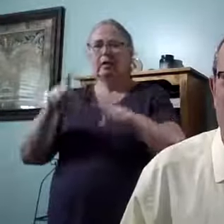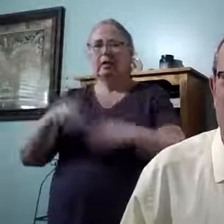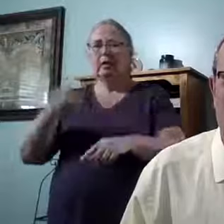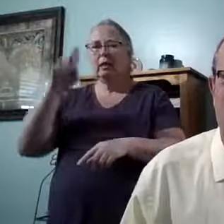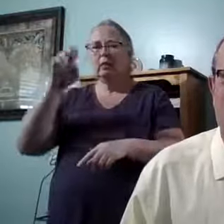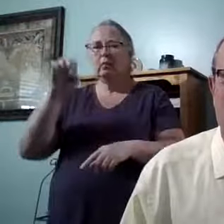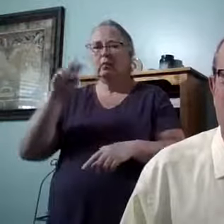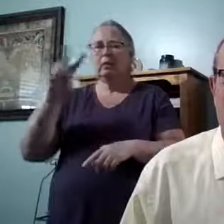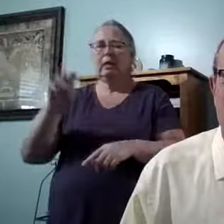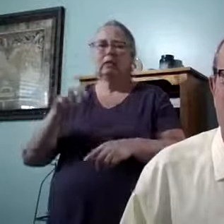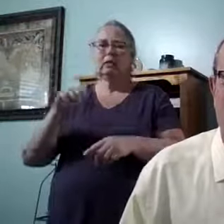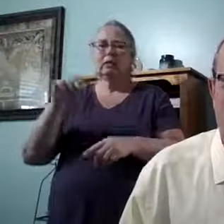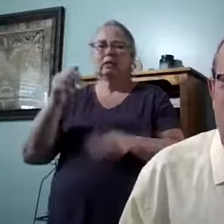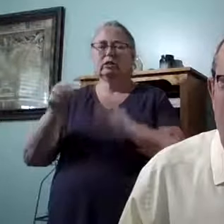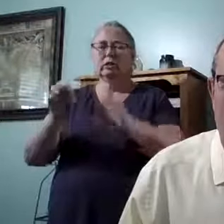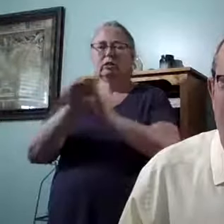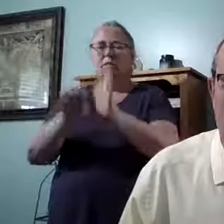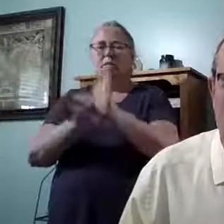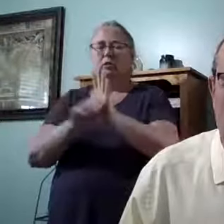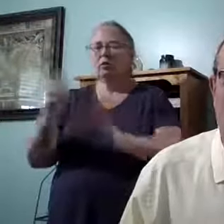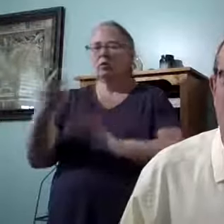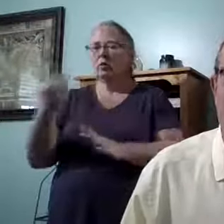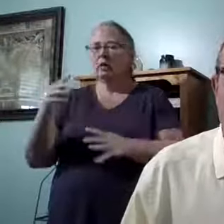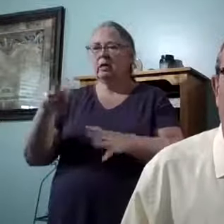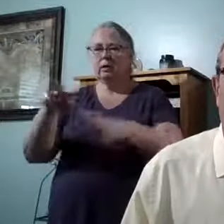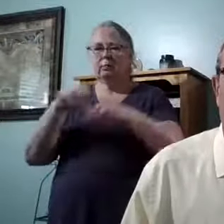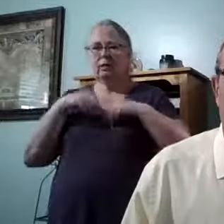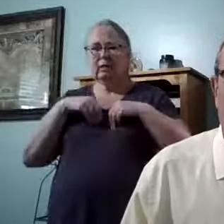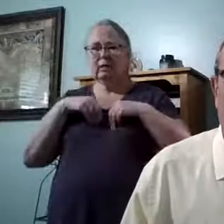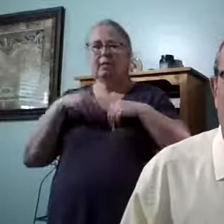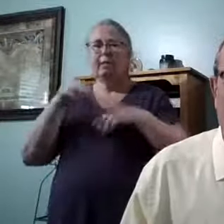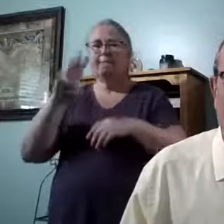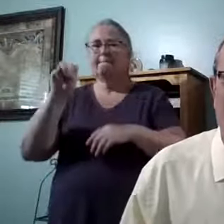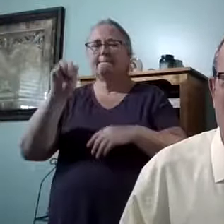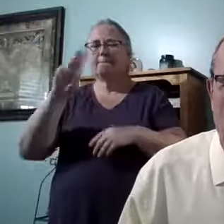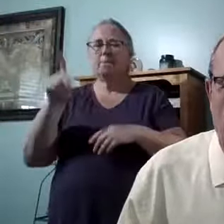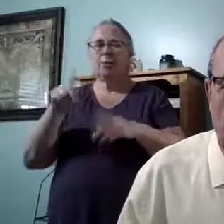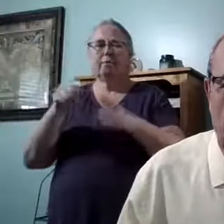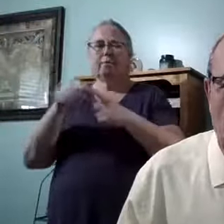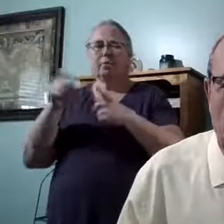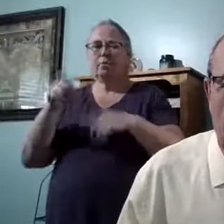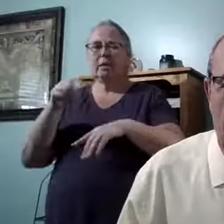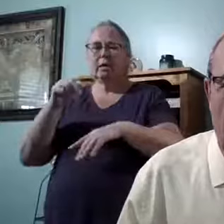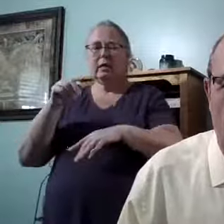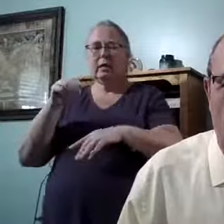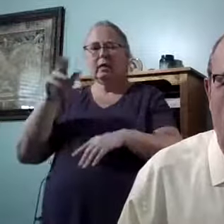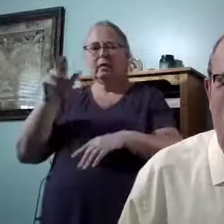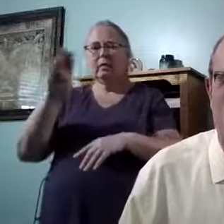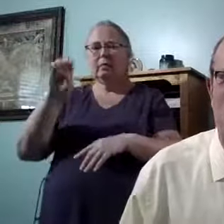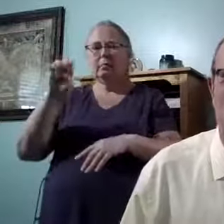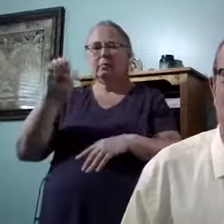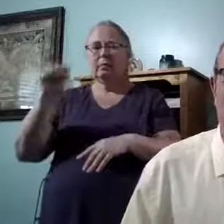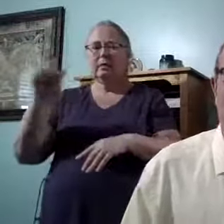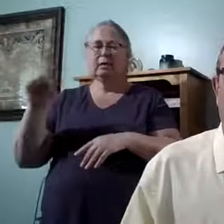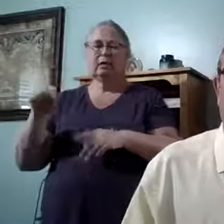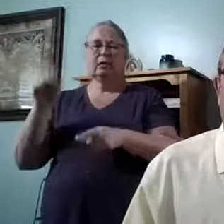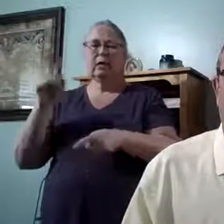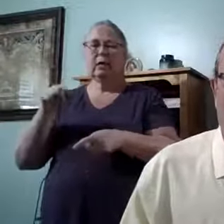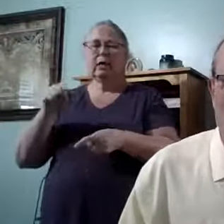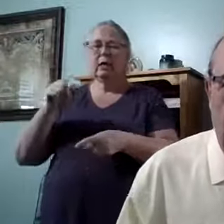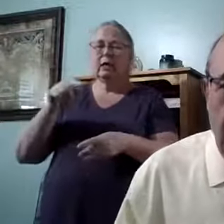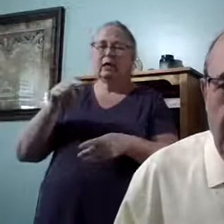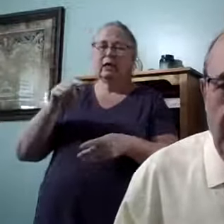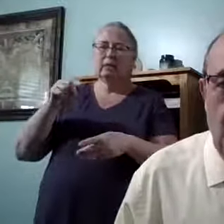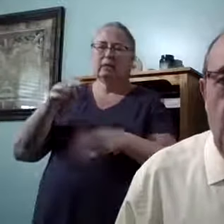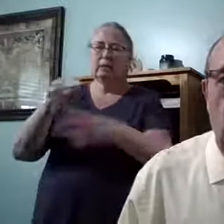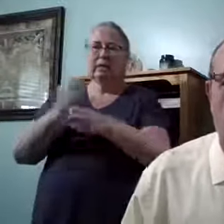13. And if you take that mark of the beast, you if you don't take it, you can't buy or sell or trade. If